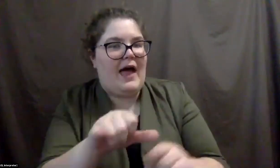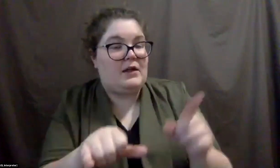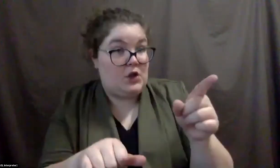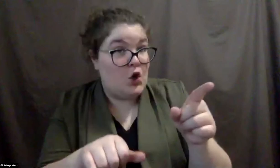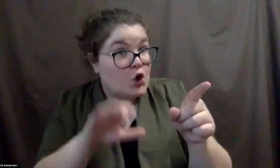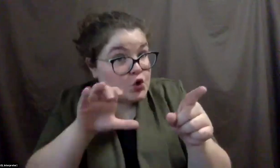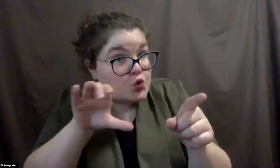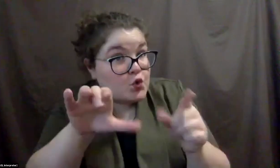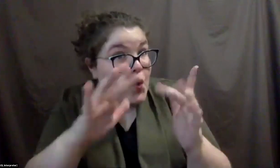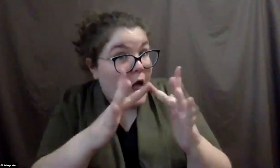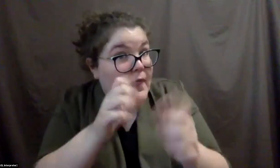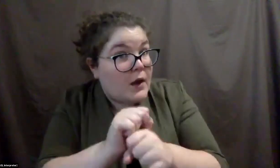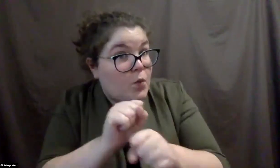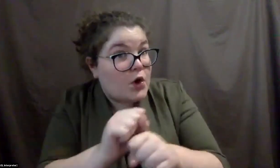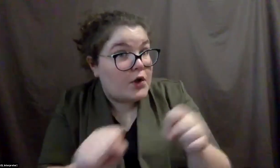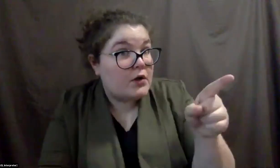online work?